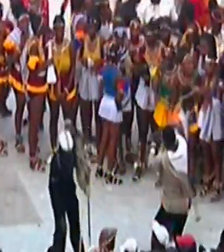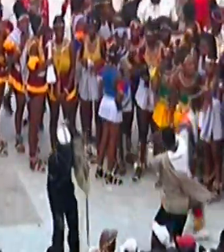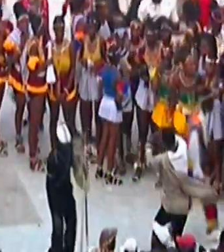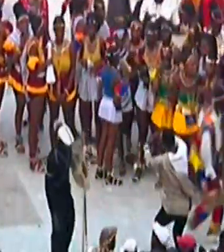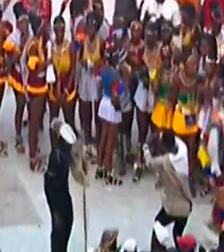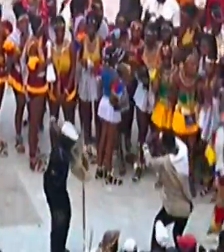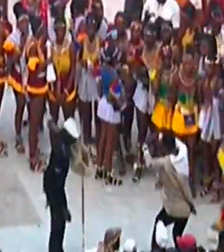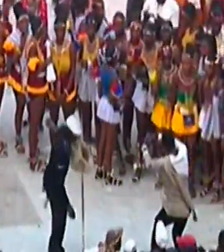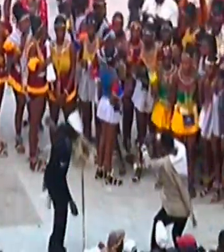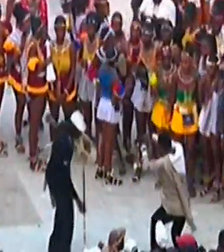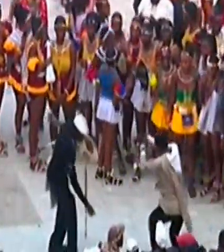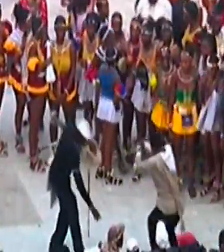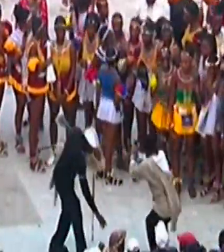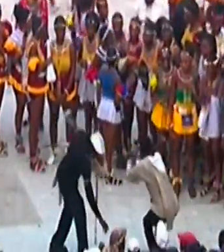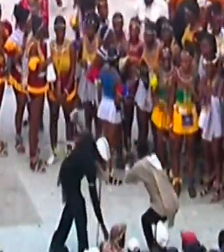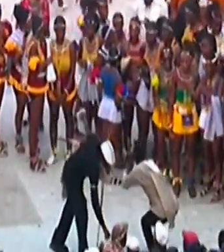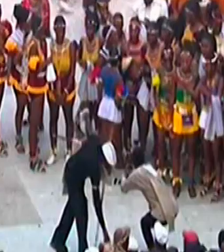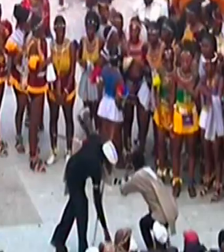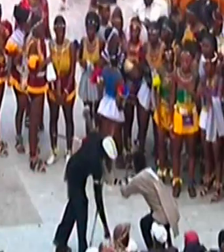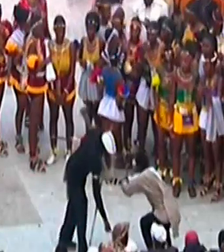been and